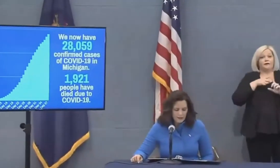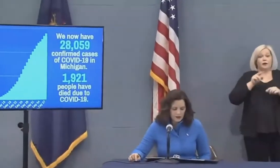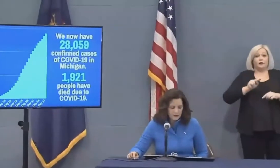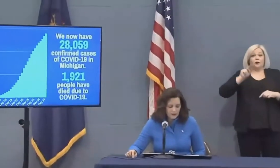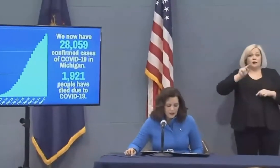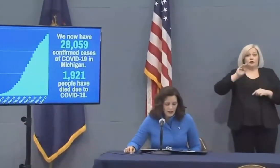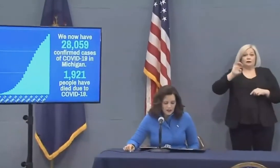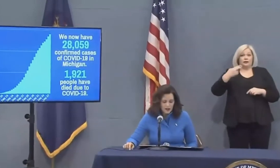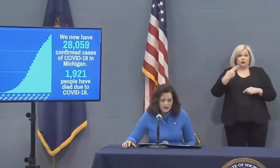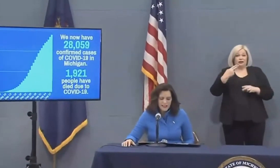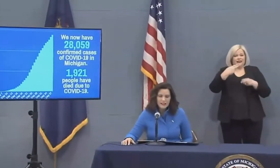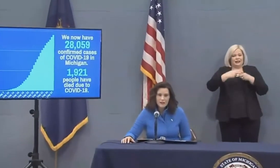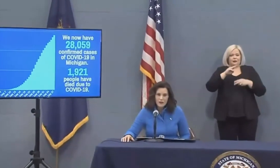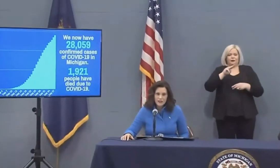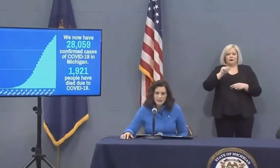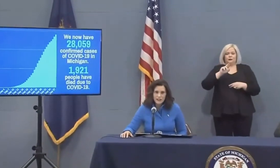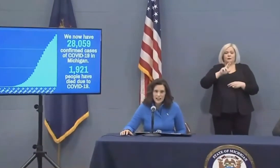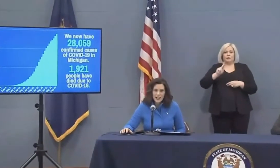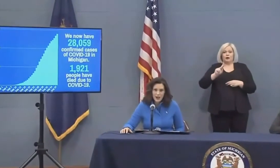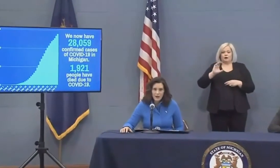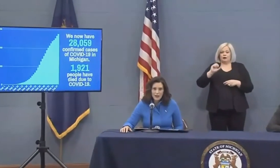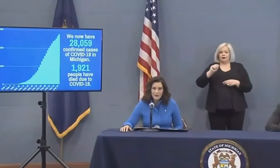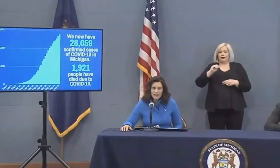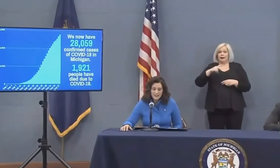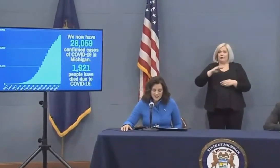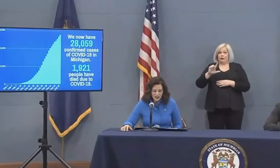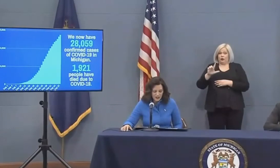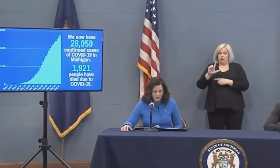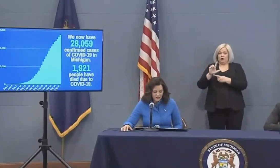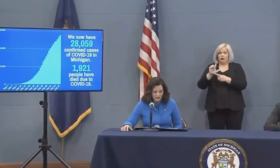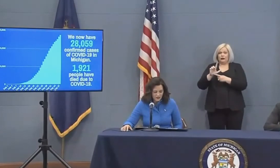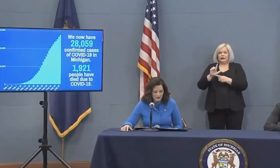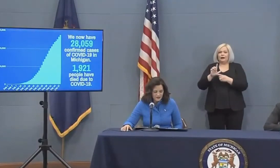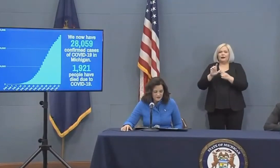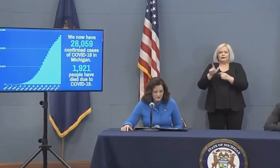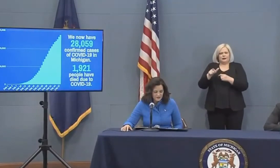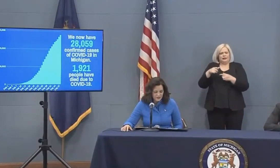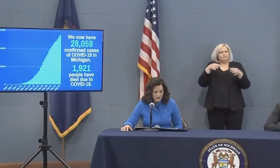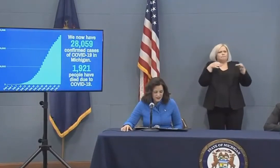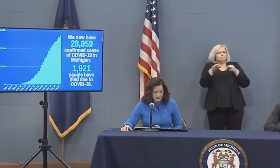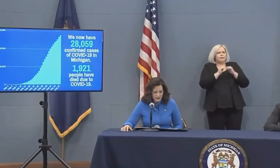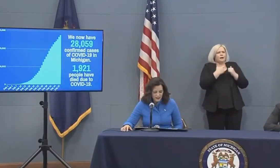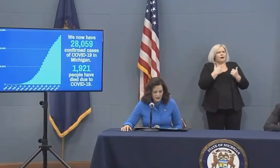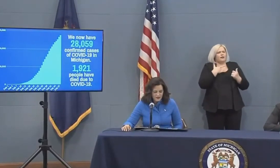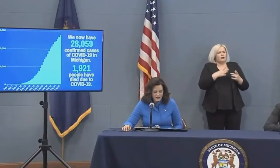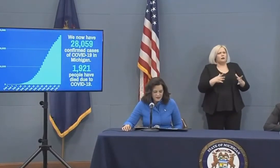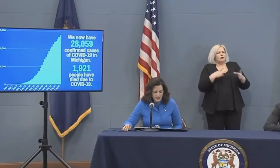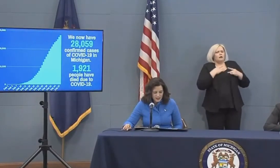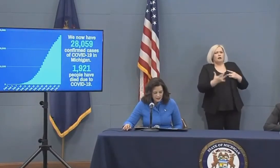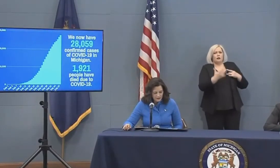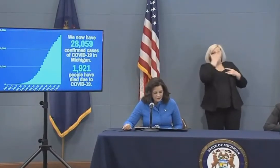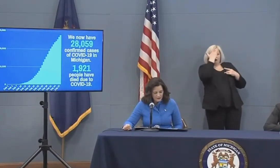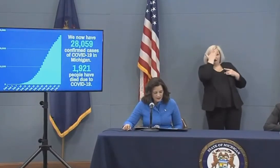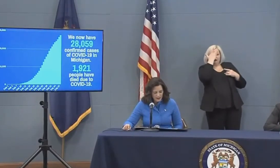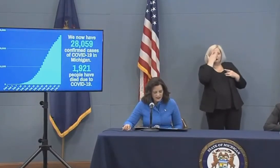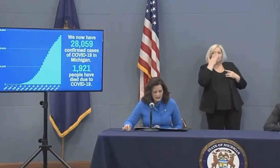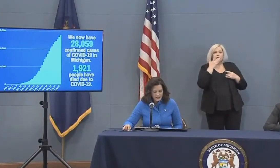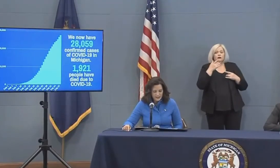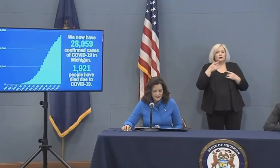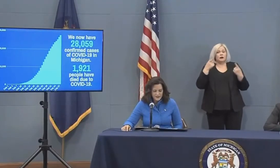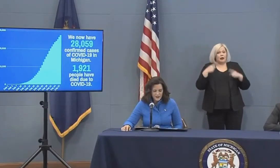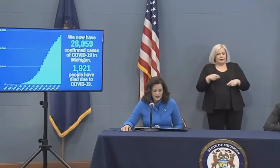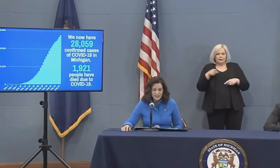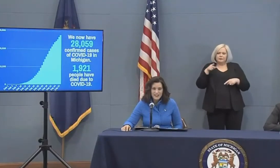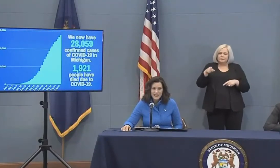Mark Campbell, who was telling the President how he believes he caught the virus. He was explaining that